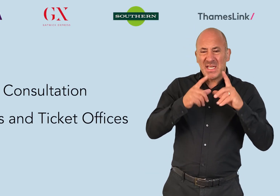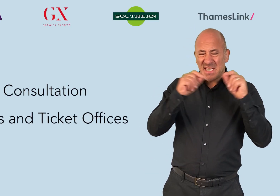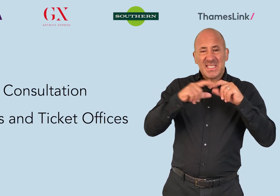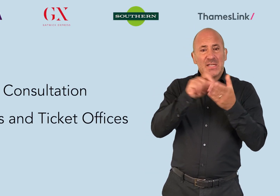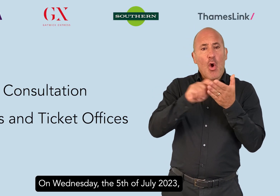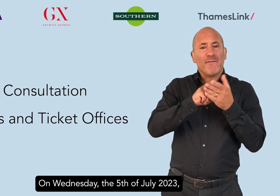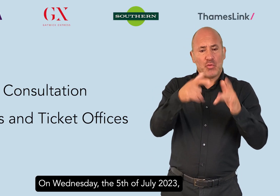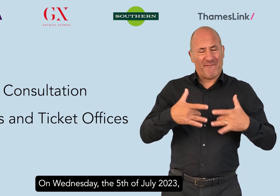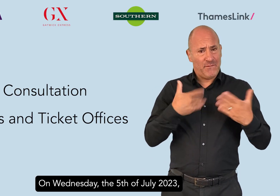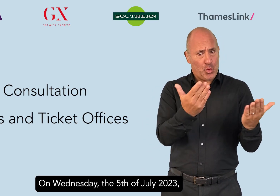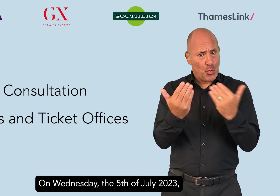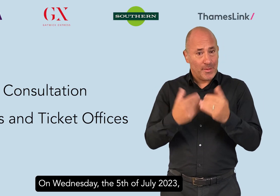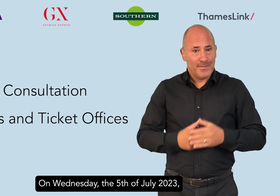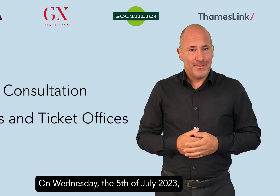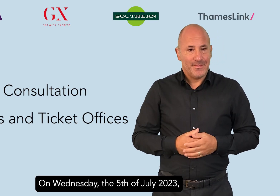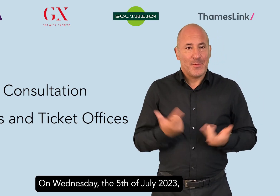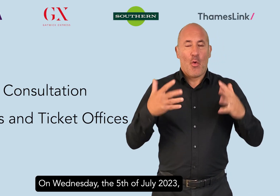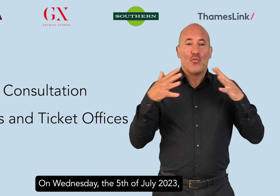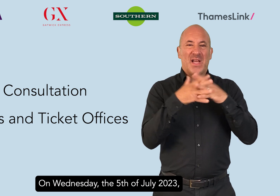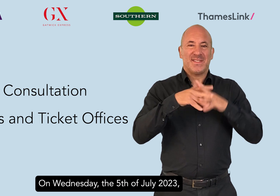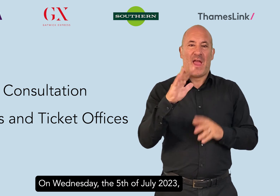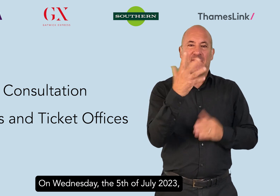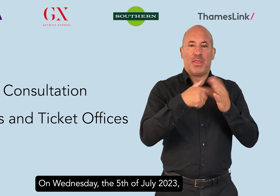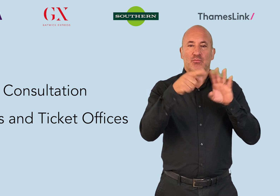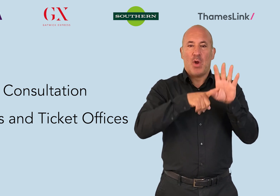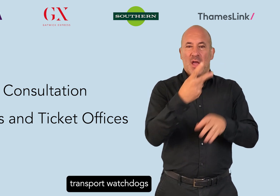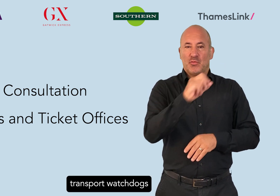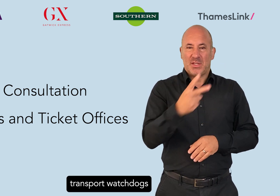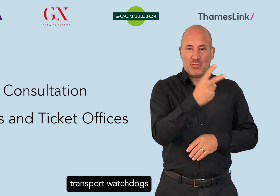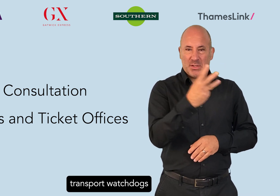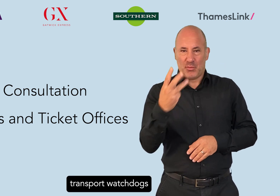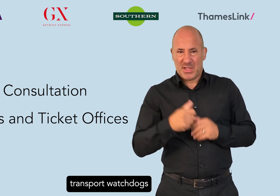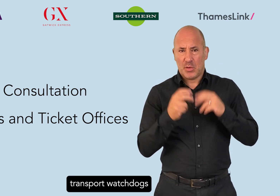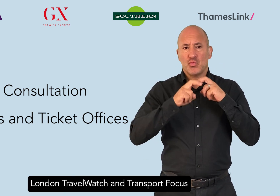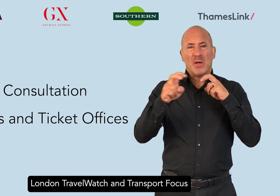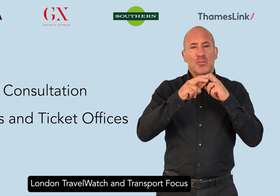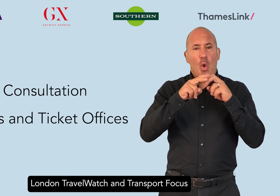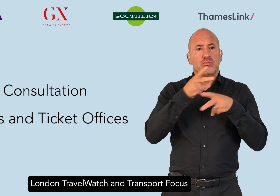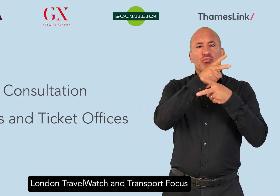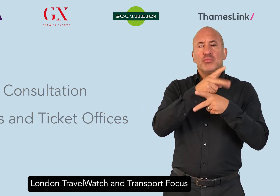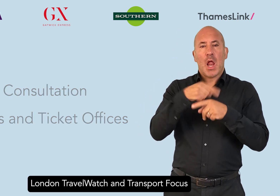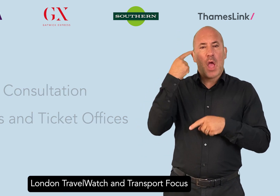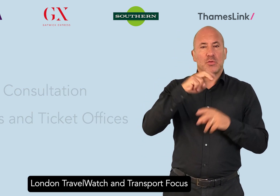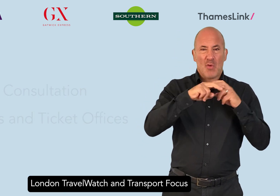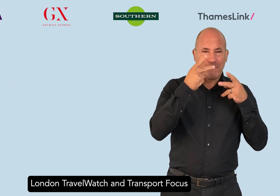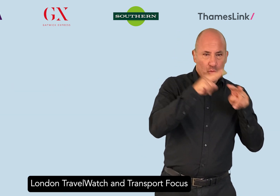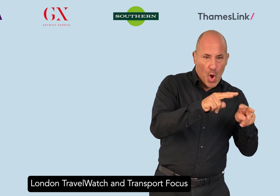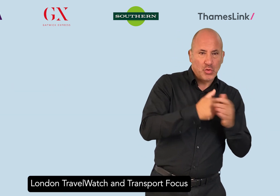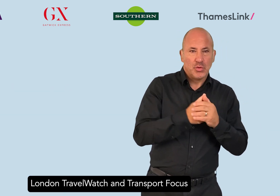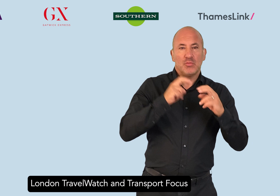On Wednesday 5th July 2023, Transport Watchdogs London Travel Watch and Transport Focus